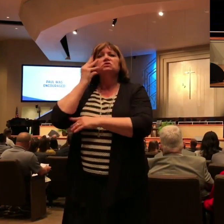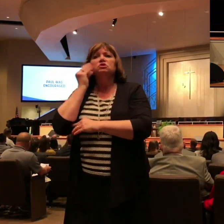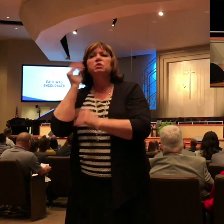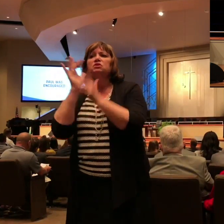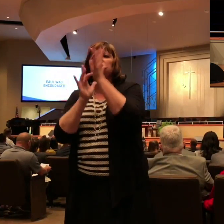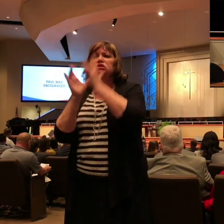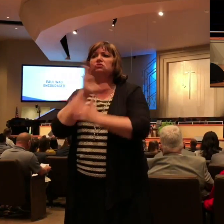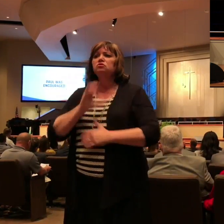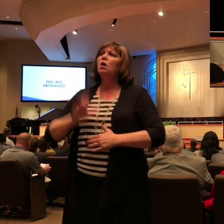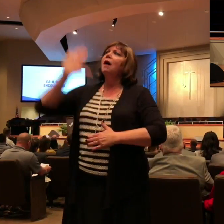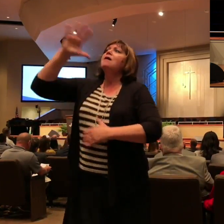we don't have time